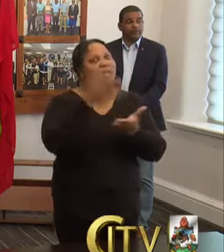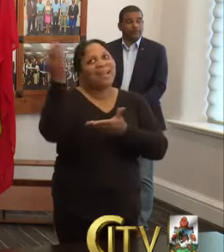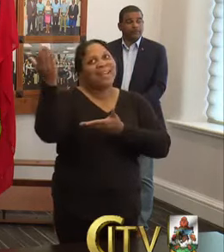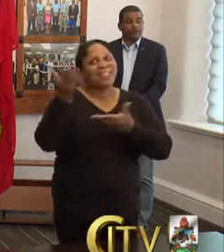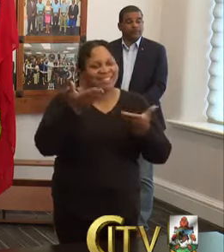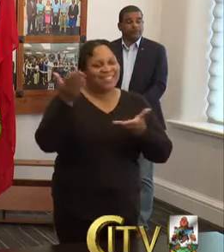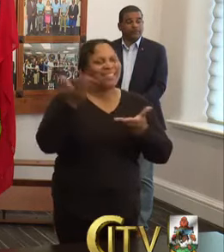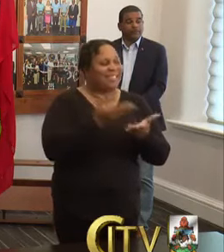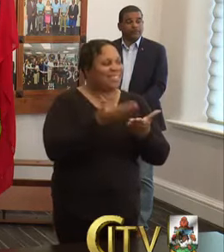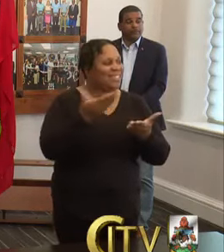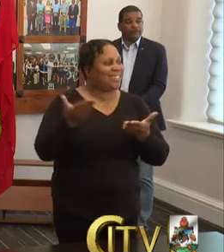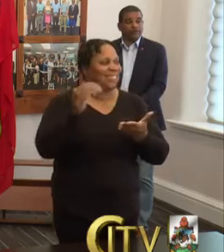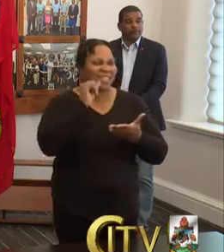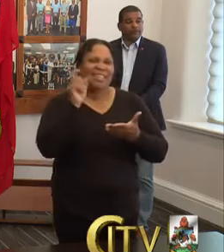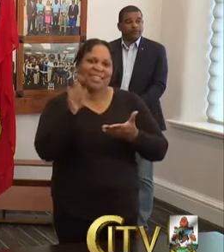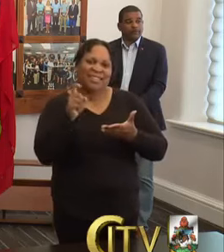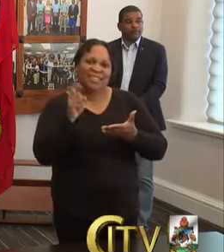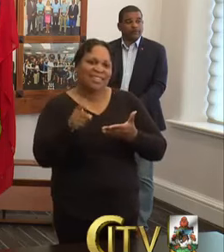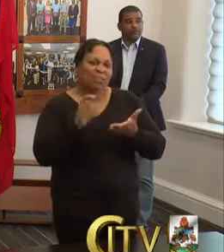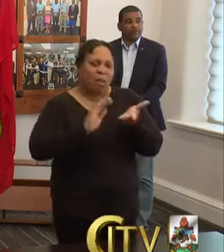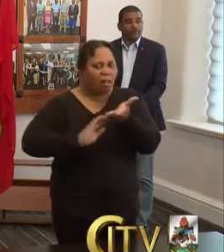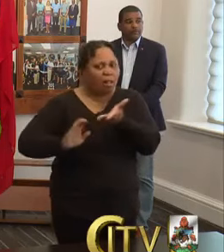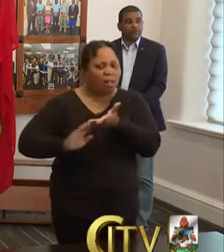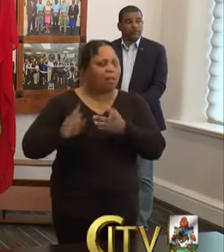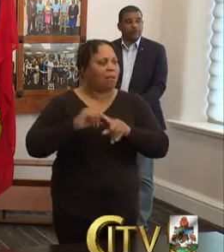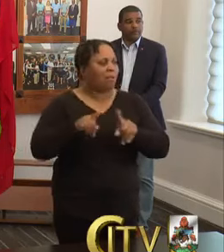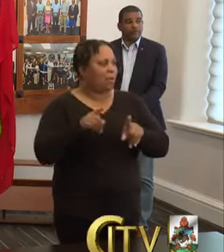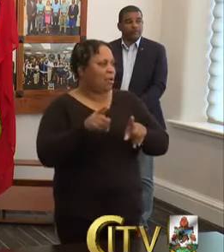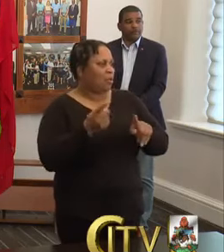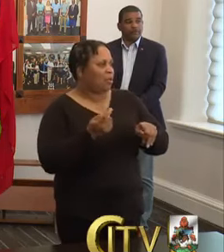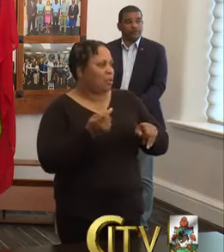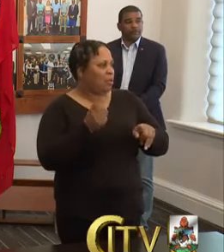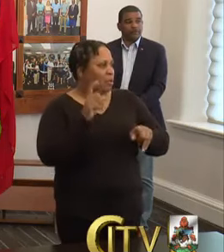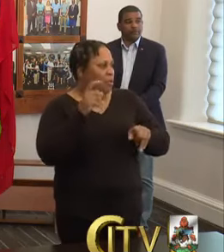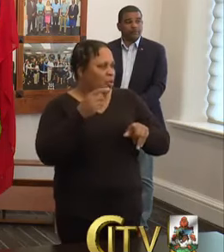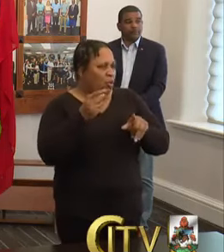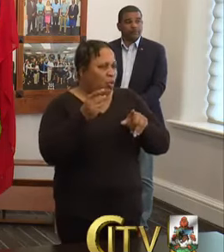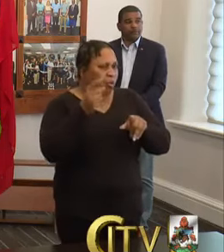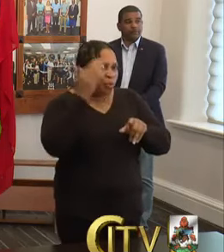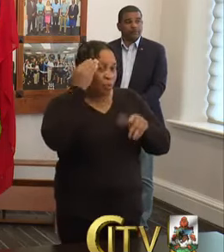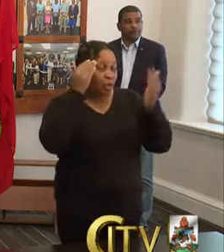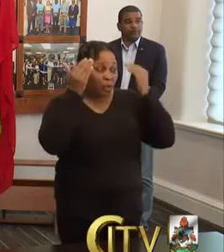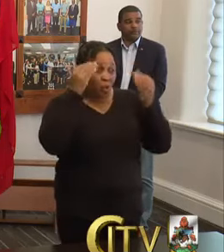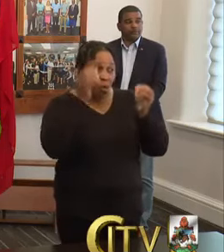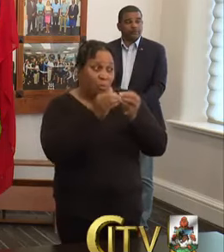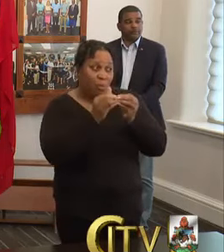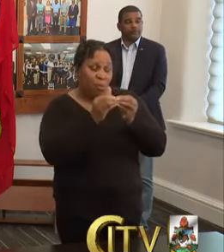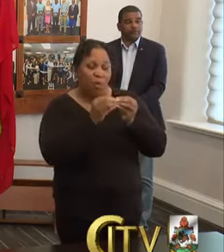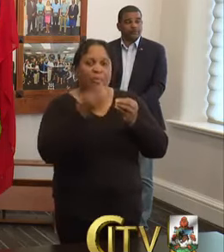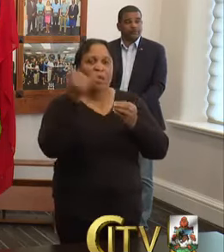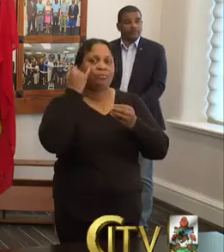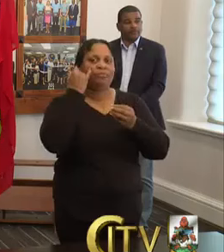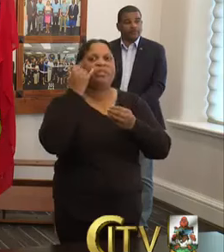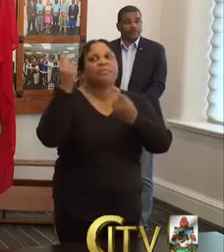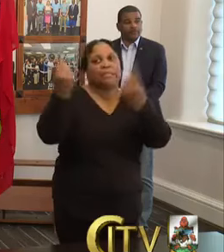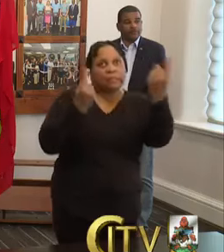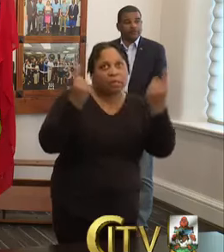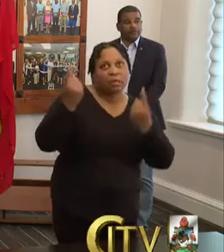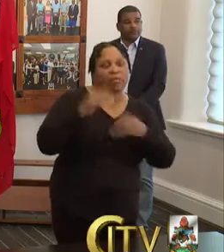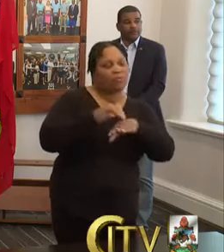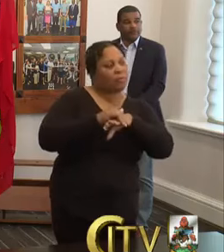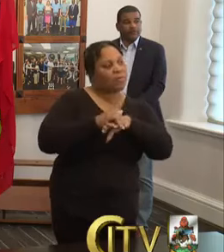that weren't necessarily COVID-related. Are we any further forward on getting COVID-related items from Public Health England?